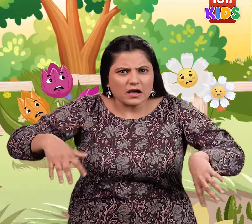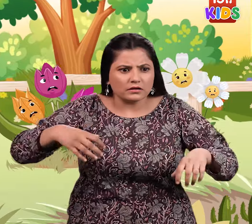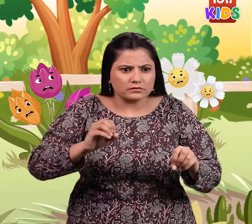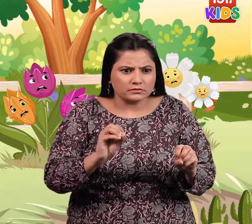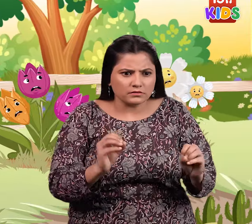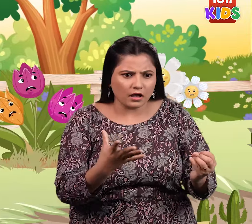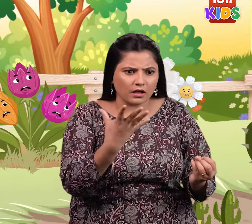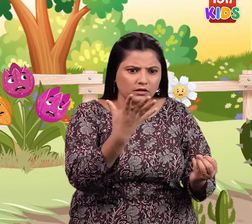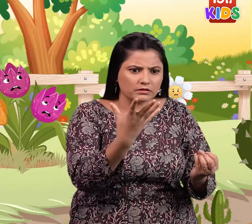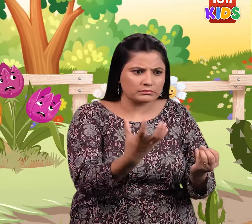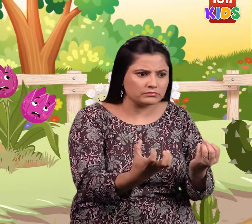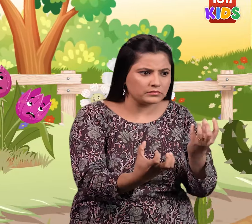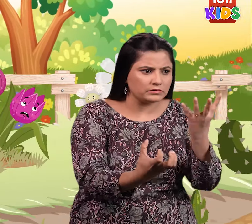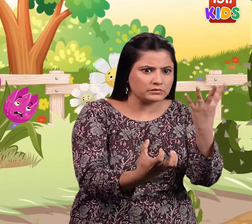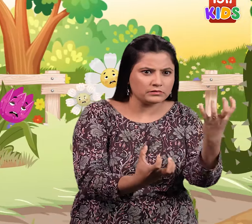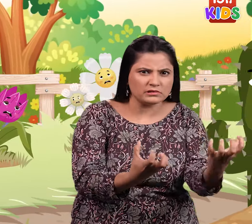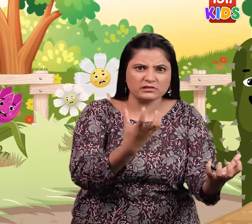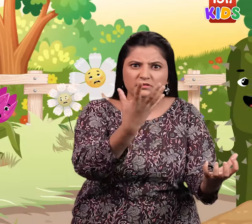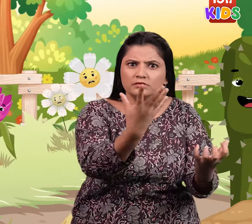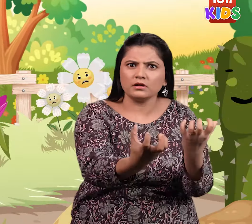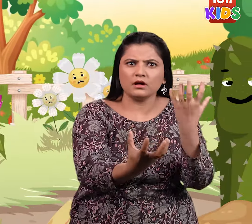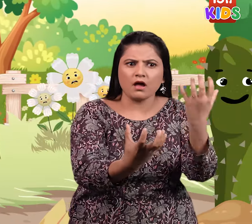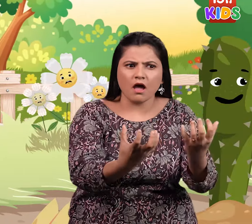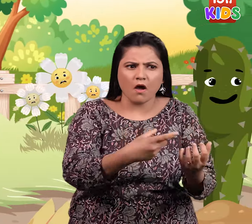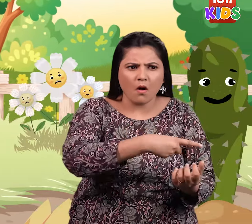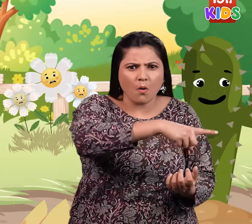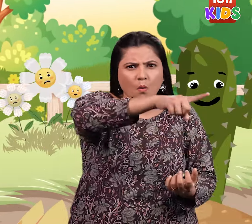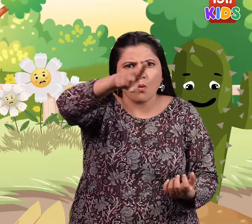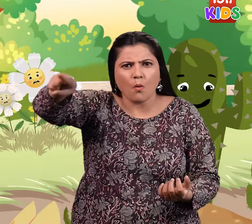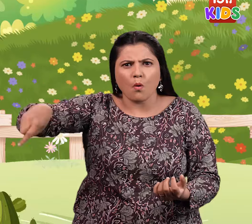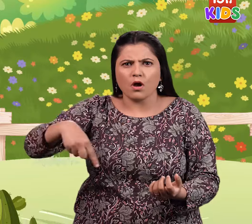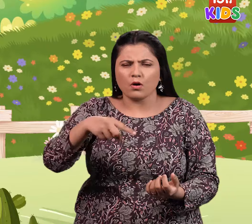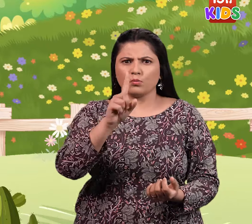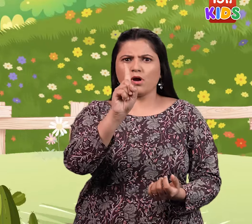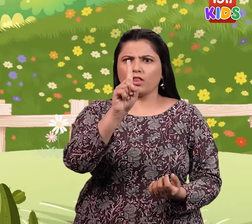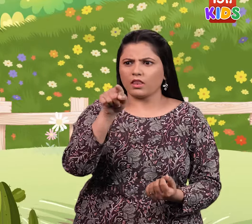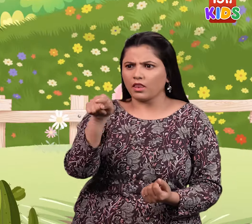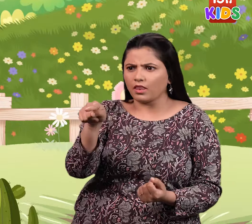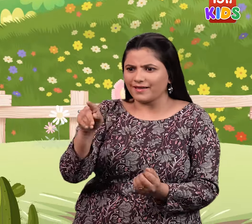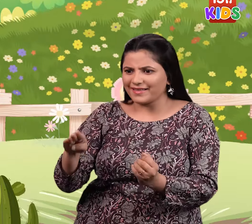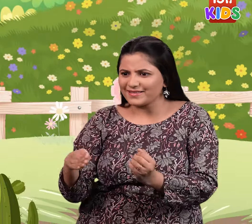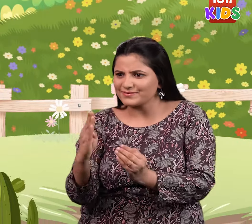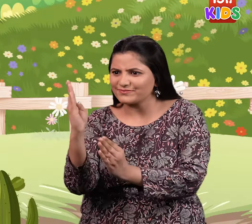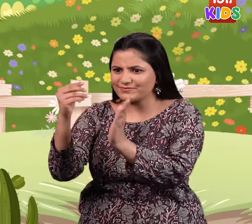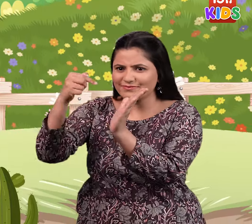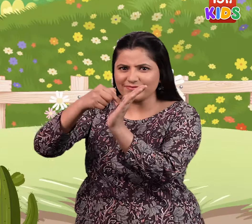All the flowers began to dry up in the hot sun. Except the cactus